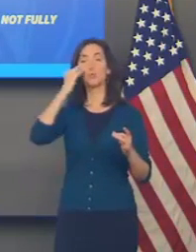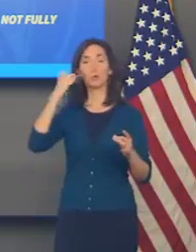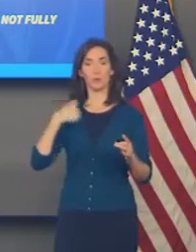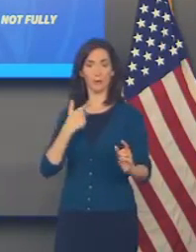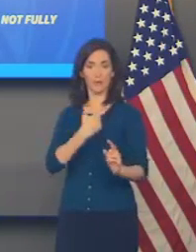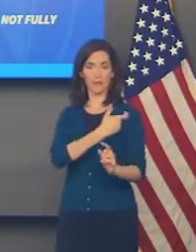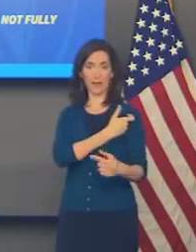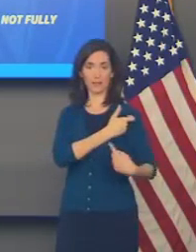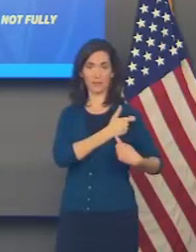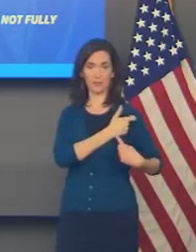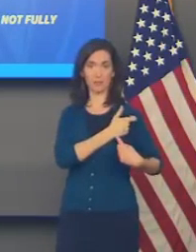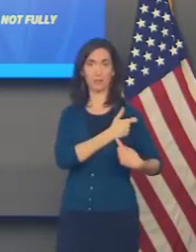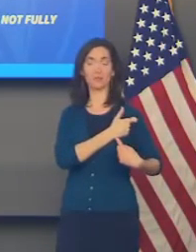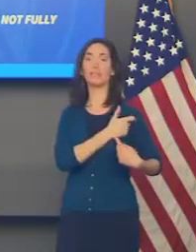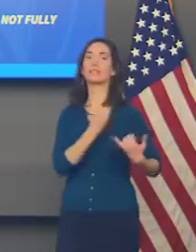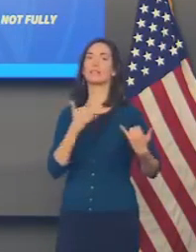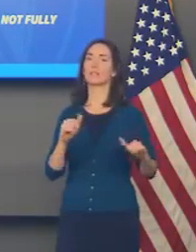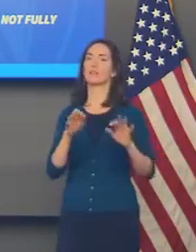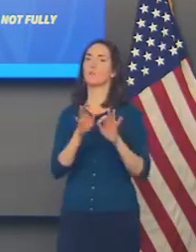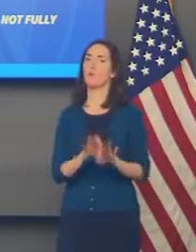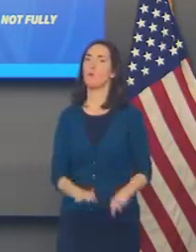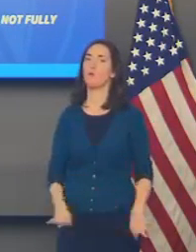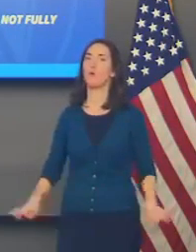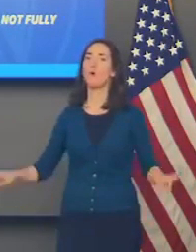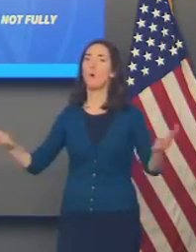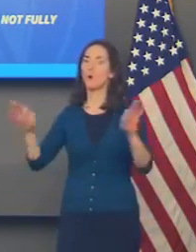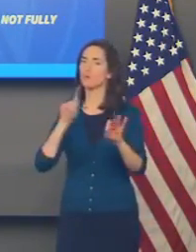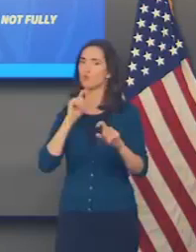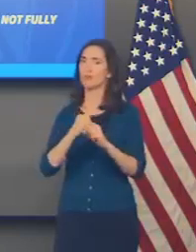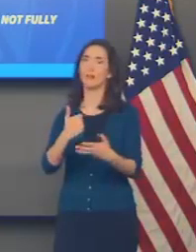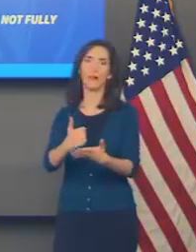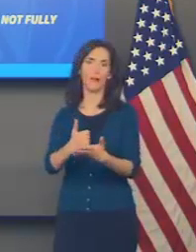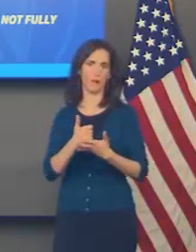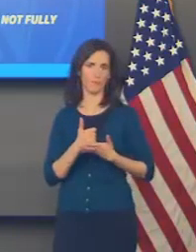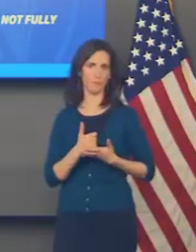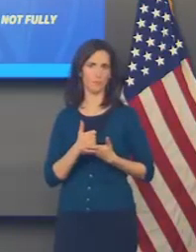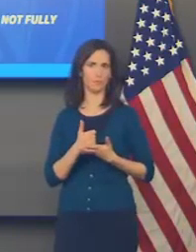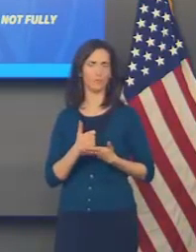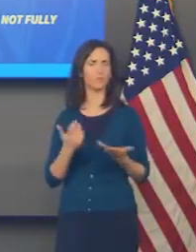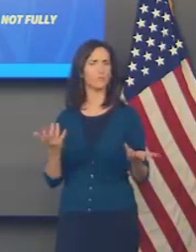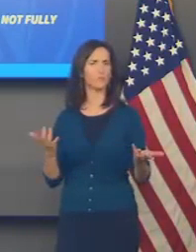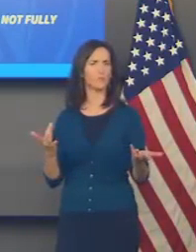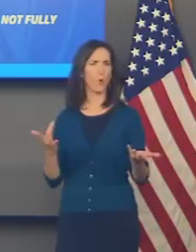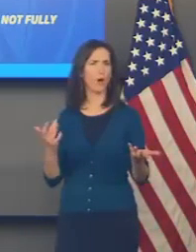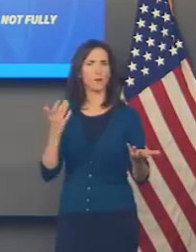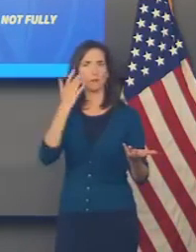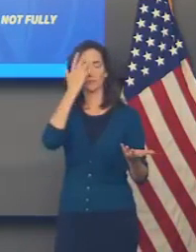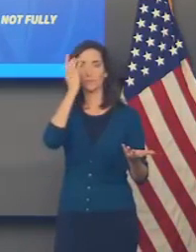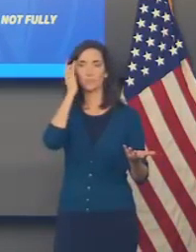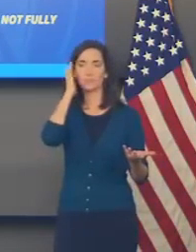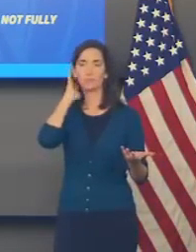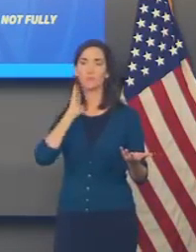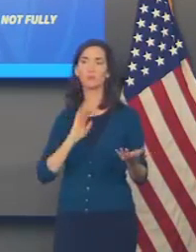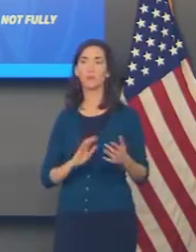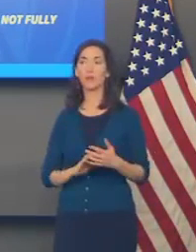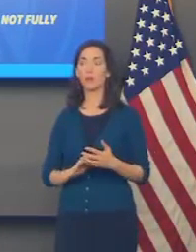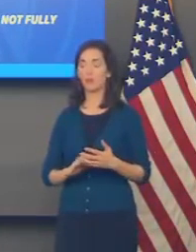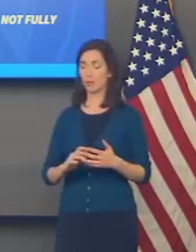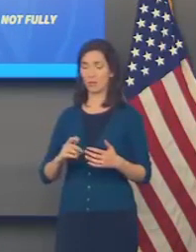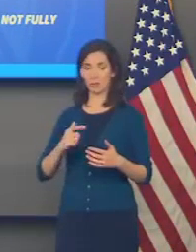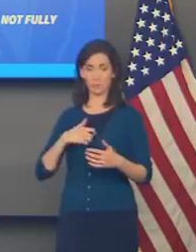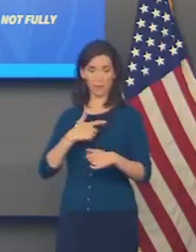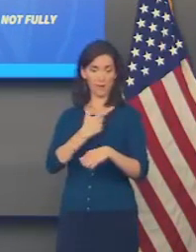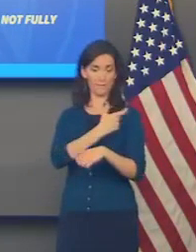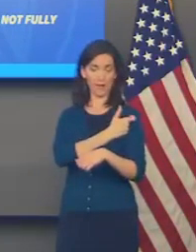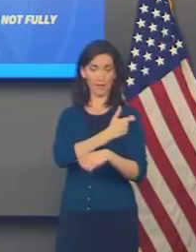extreme. There is every reason in the world to get vaccinated. It protects you against